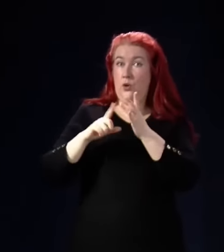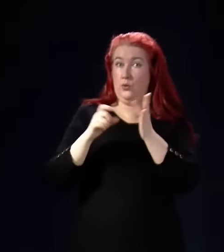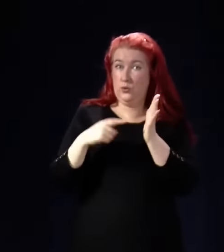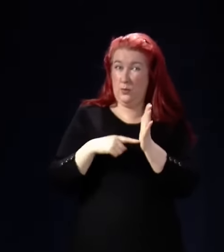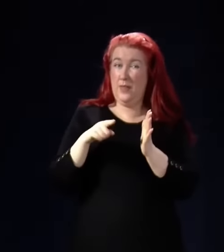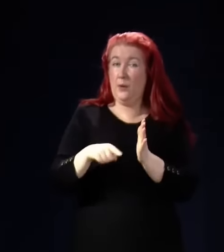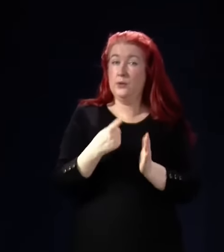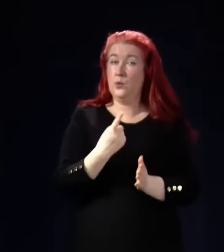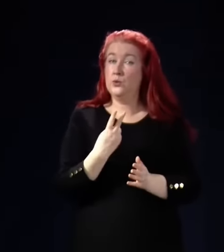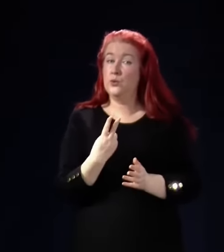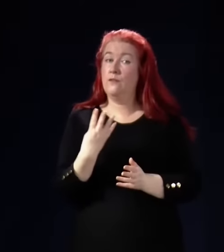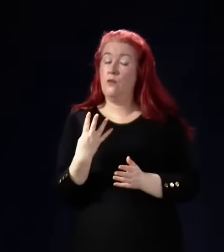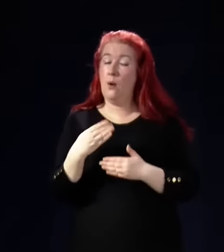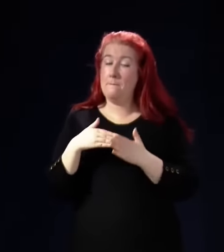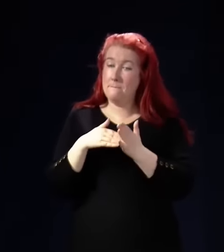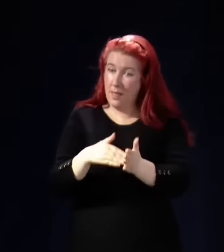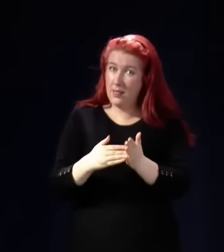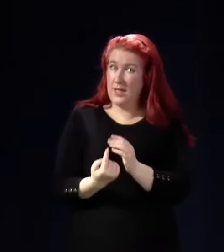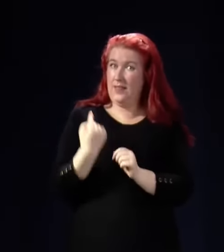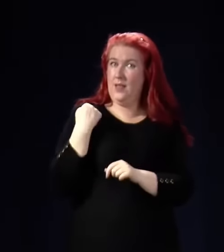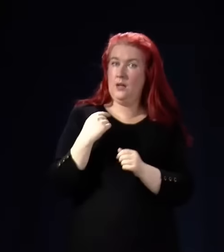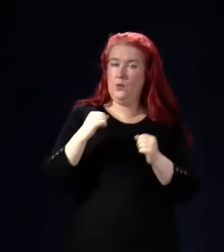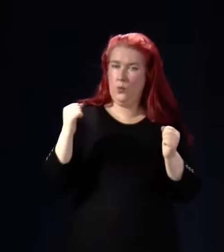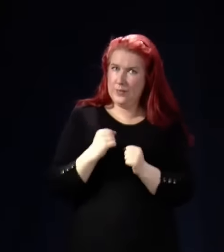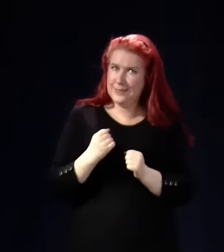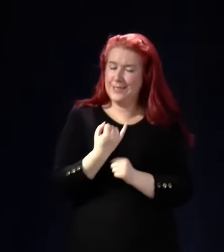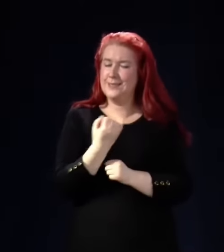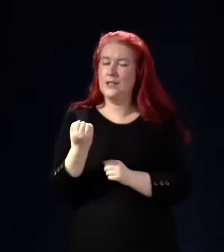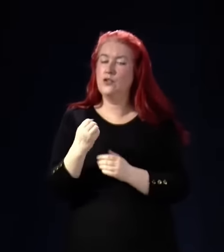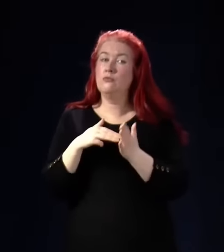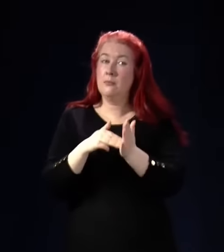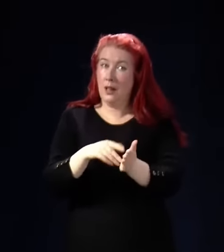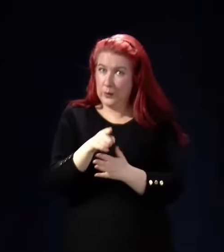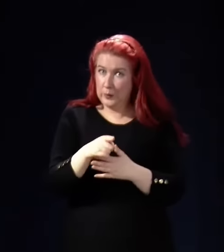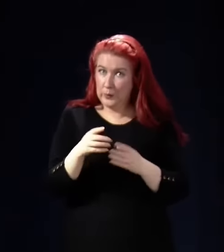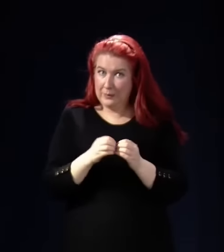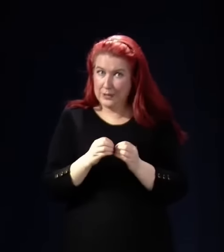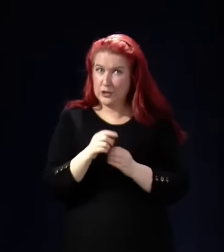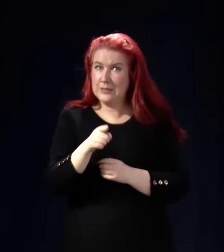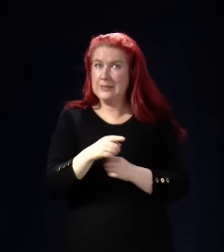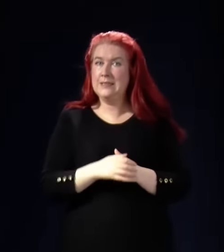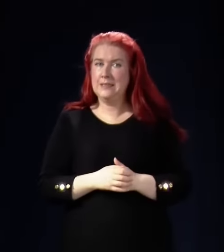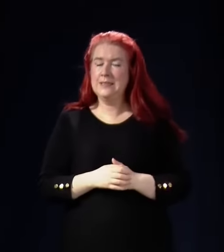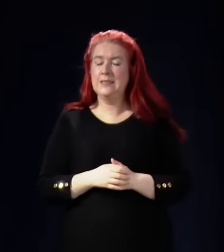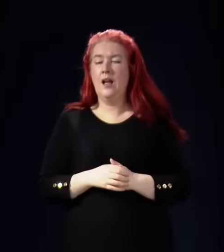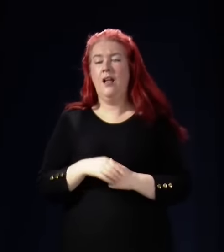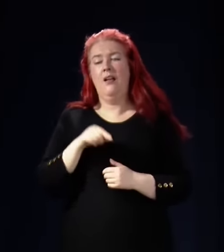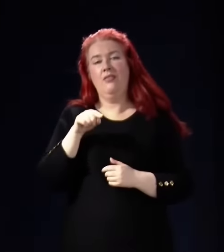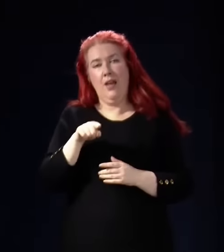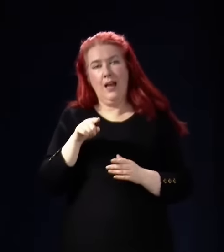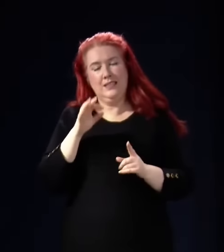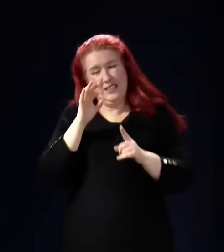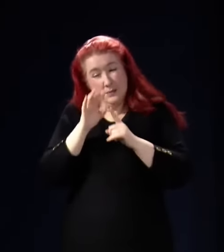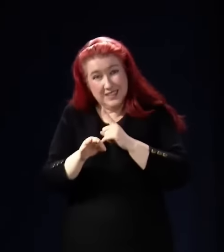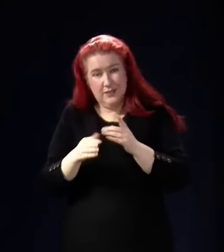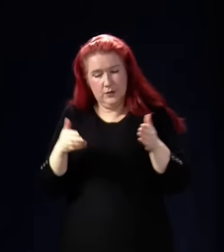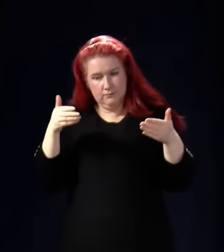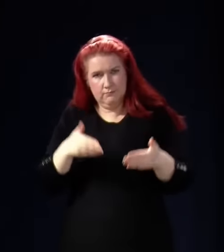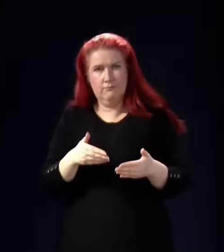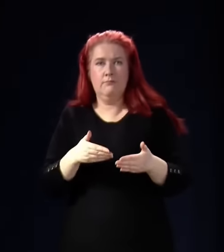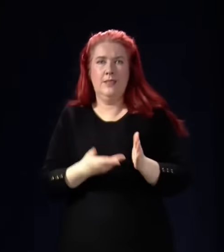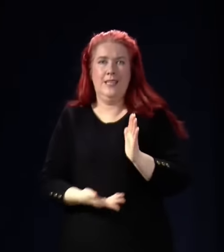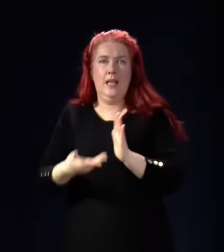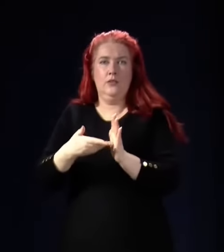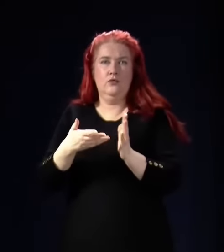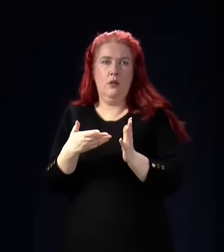£124 million out of that winter, £600 million that you mentioned. Louise is specifically for additional capacity for care